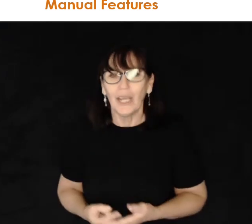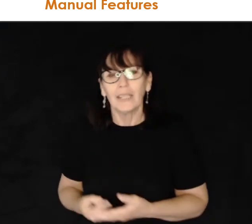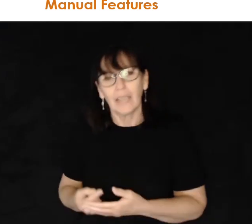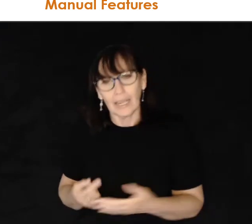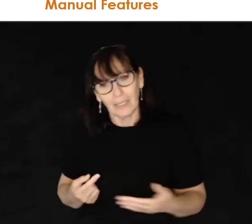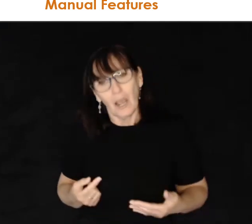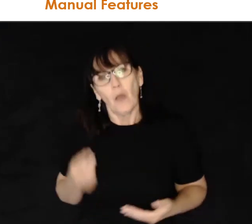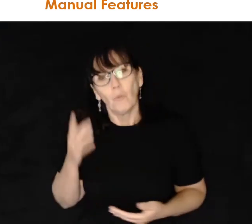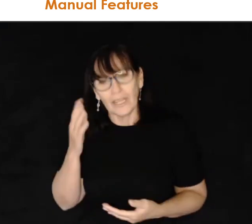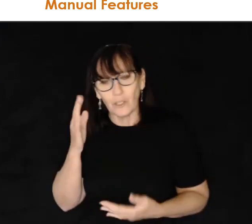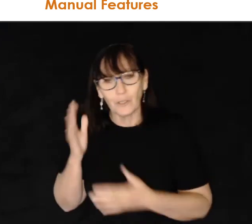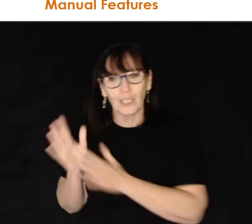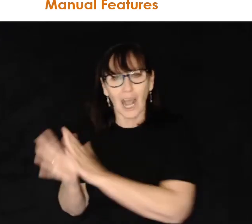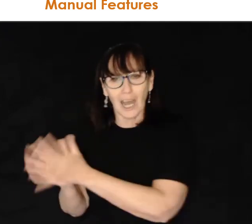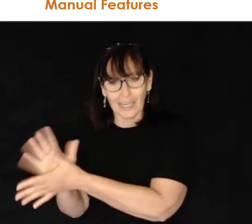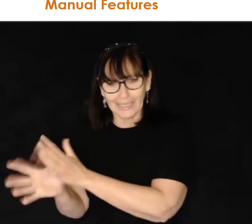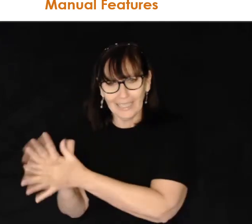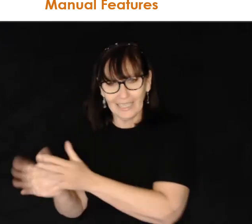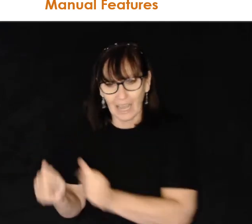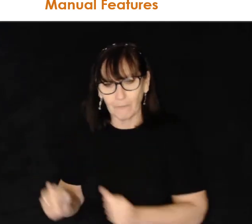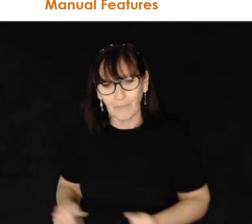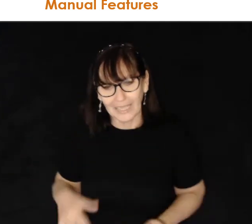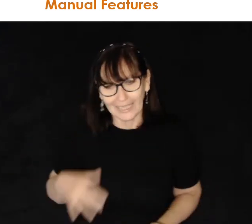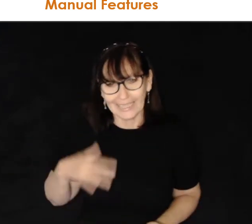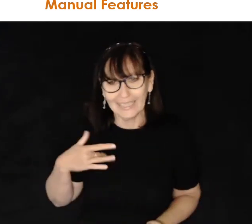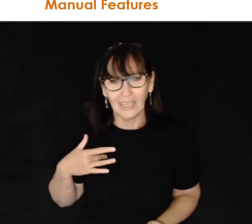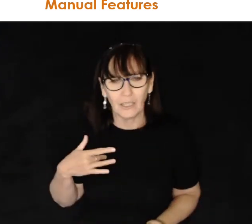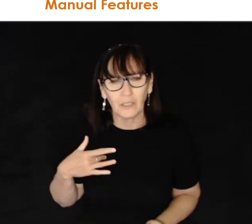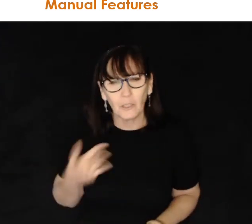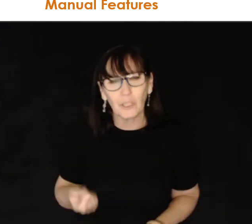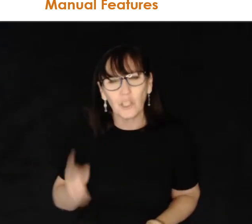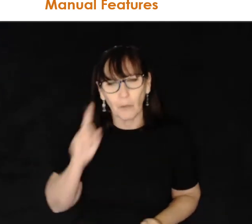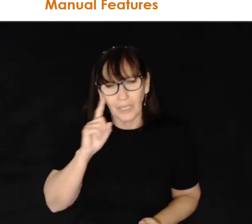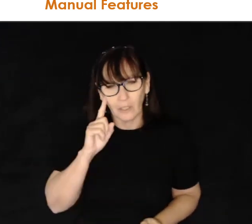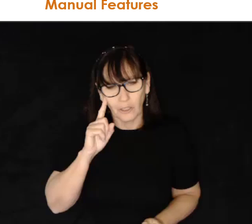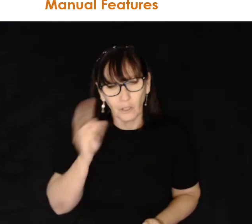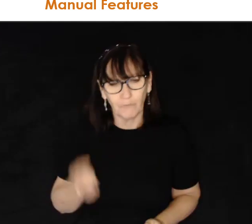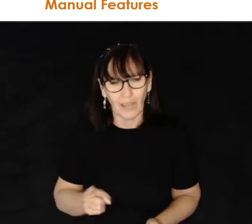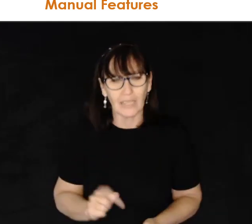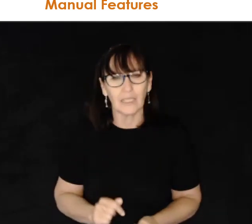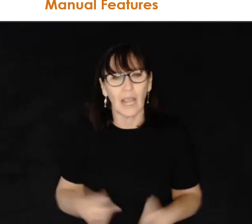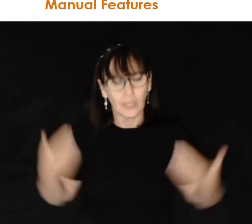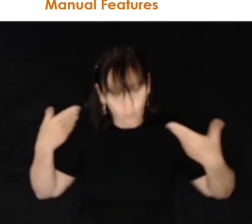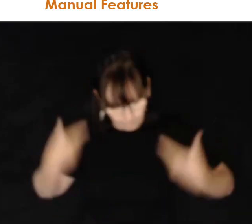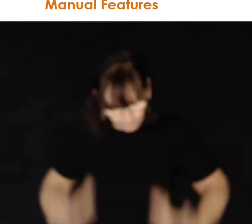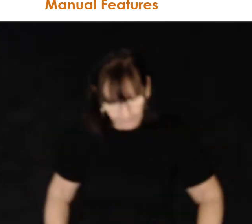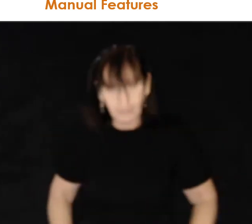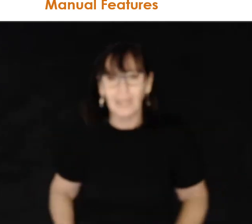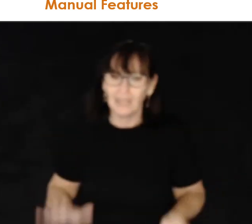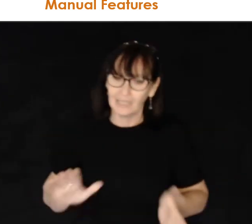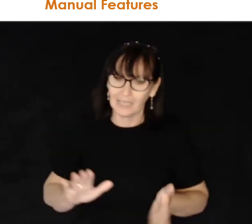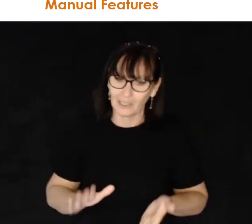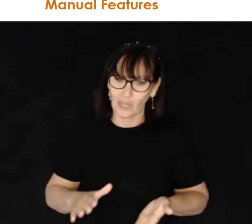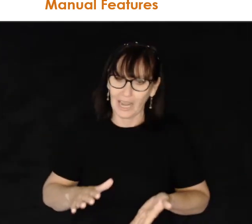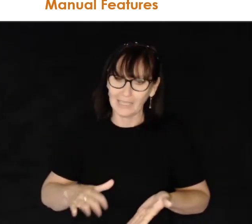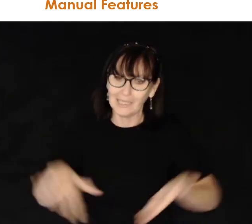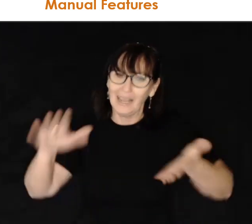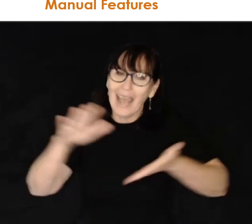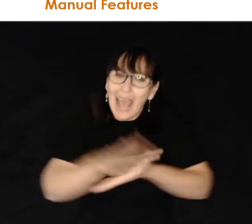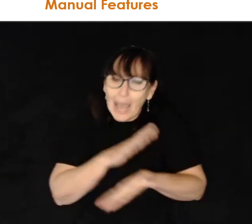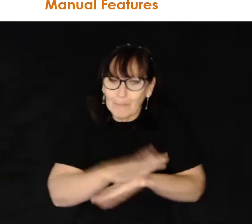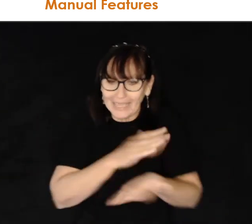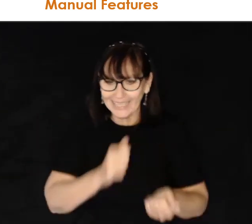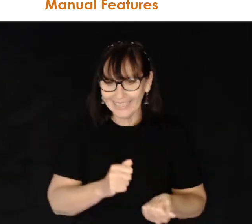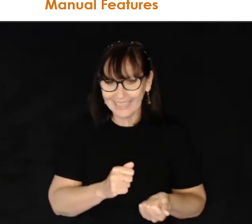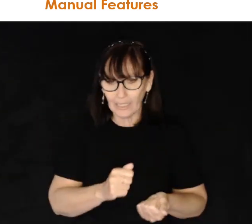that when you sign a feeling, you are showing it on your face and your body. You as